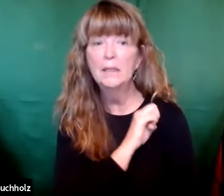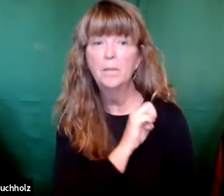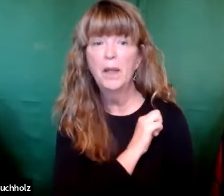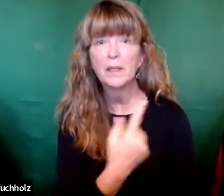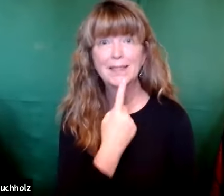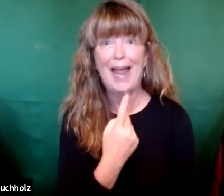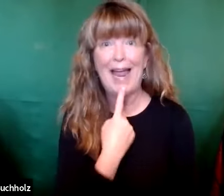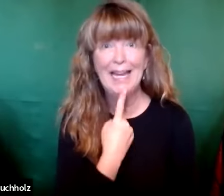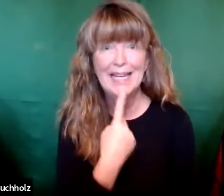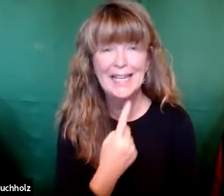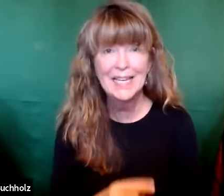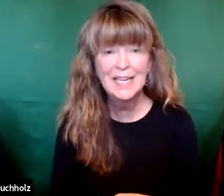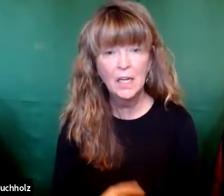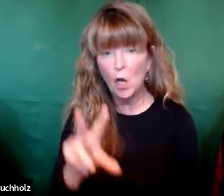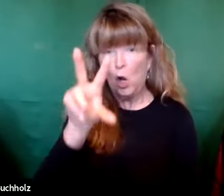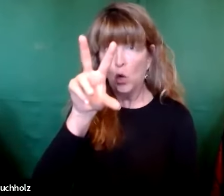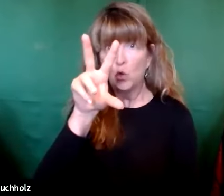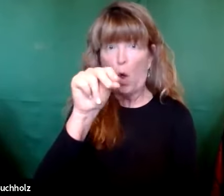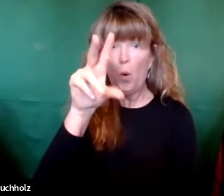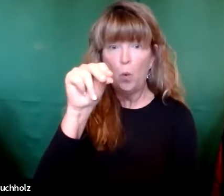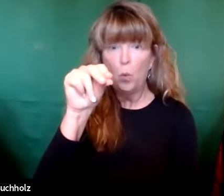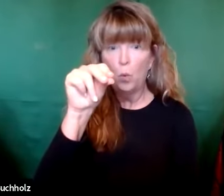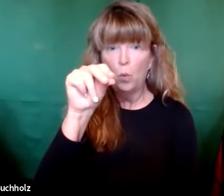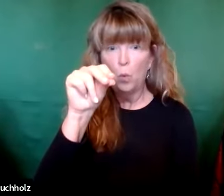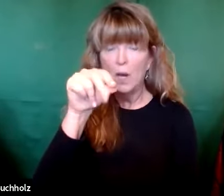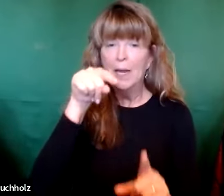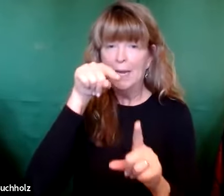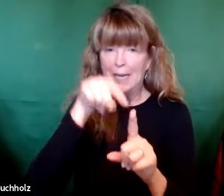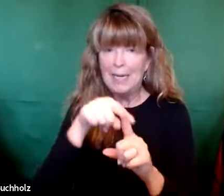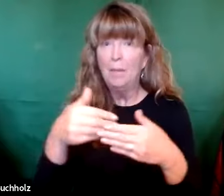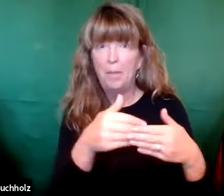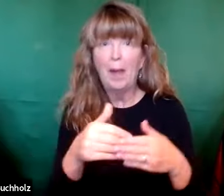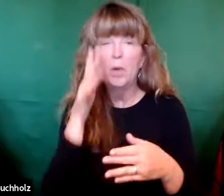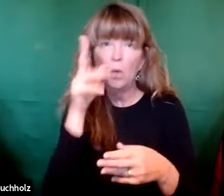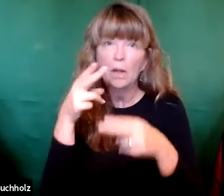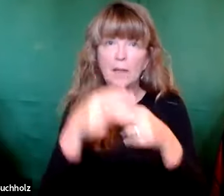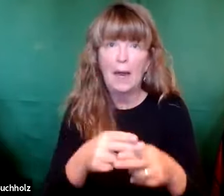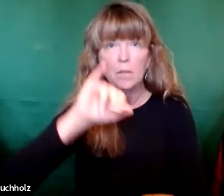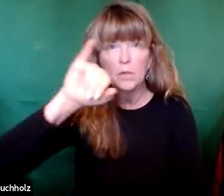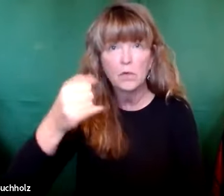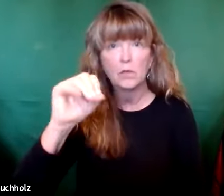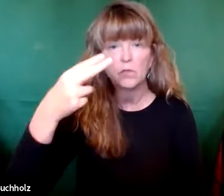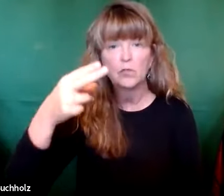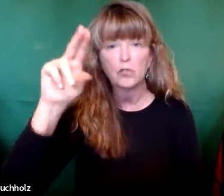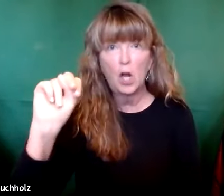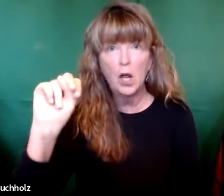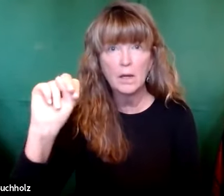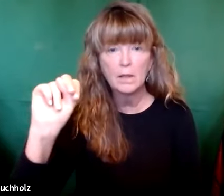But his mother, Elizabeth, spoke up and said, no, he is to be called John.